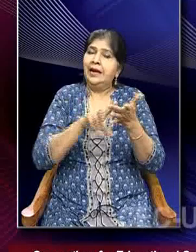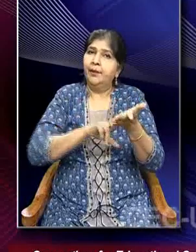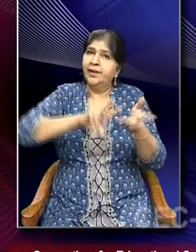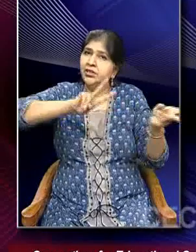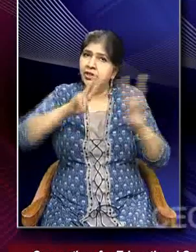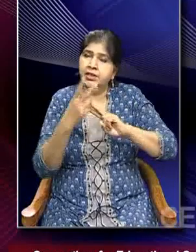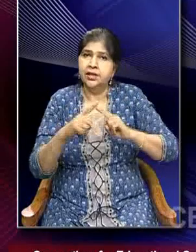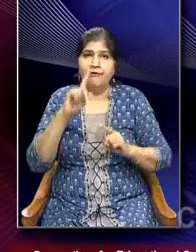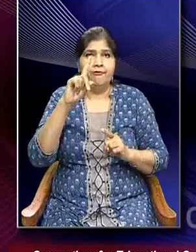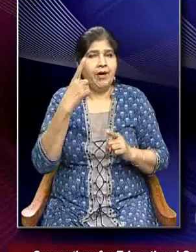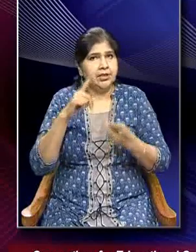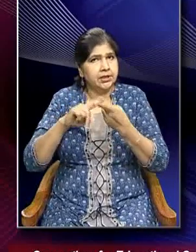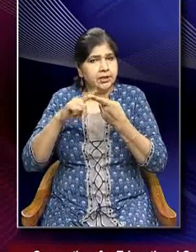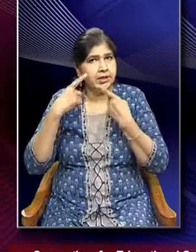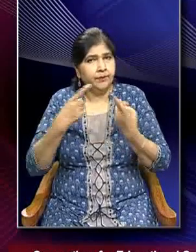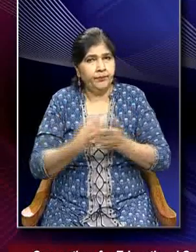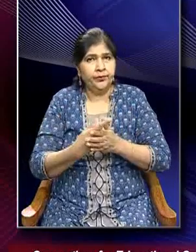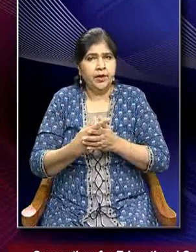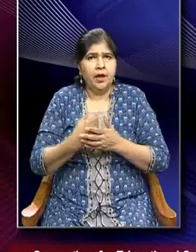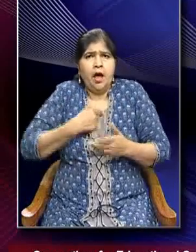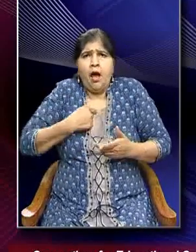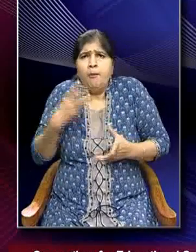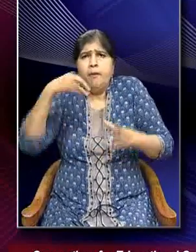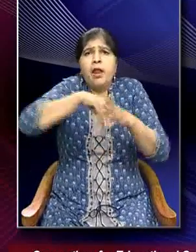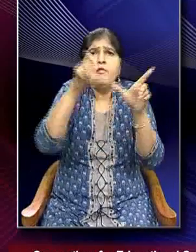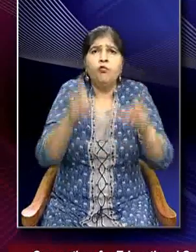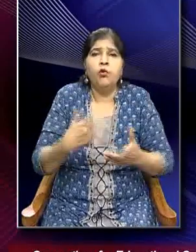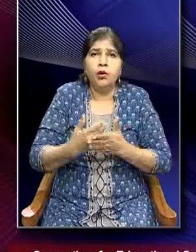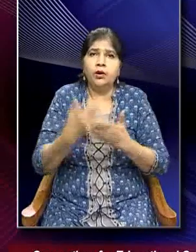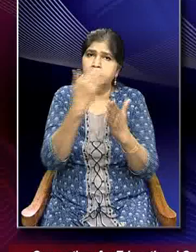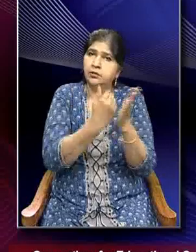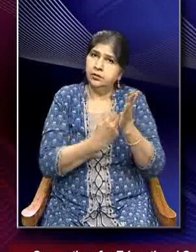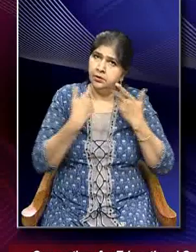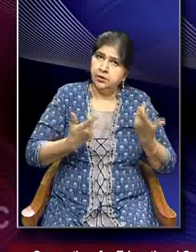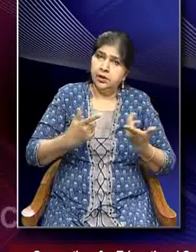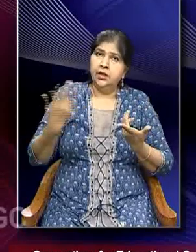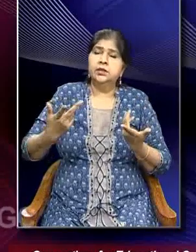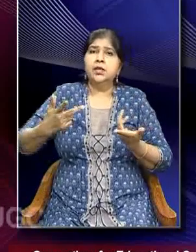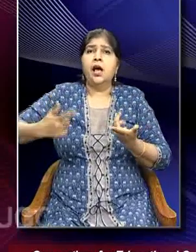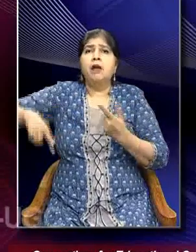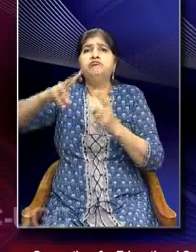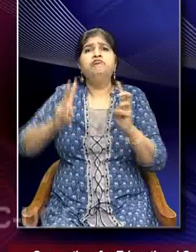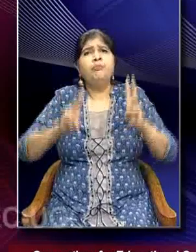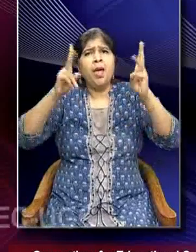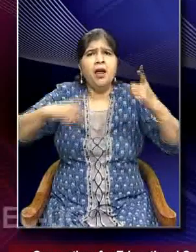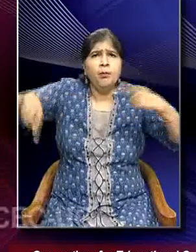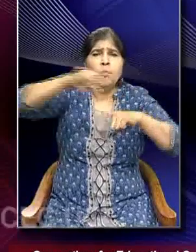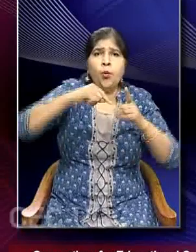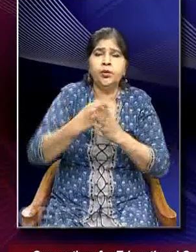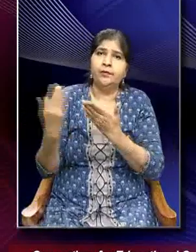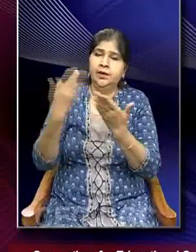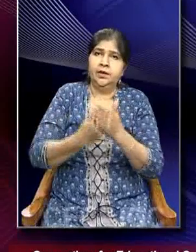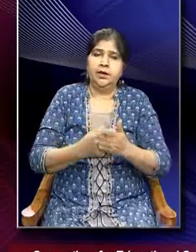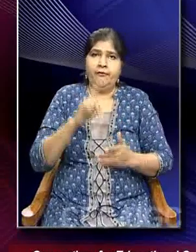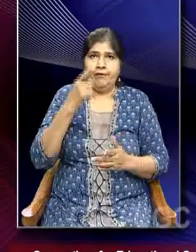Firstly, there are human factors and then there are natural factors. Let us